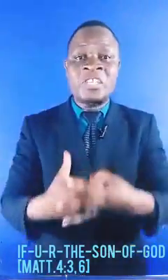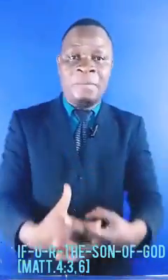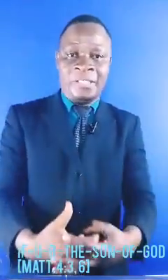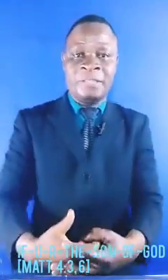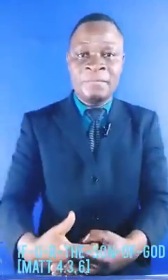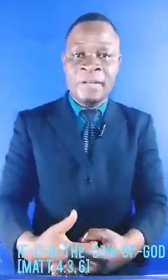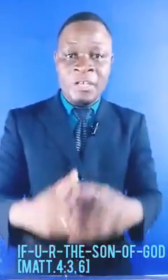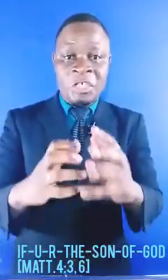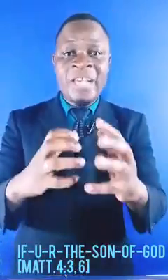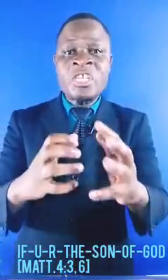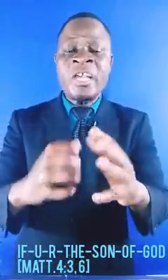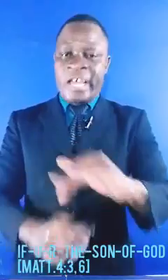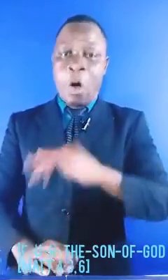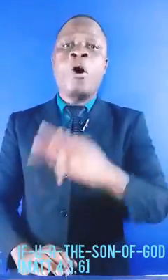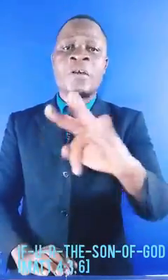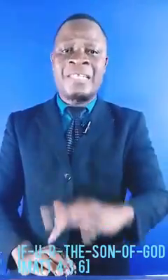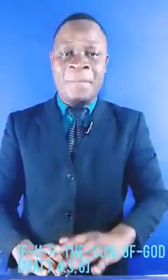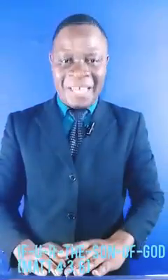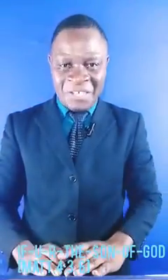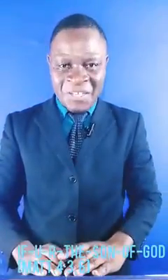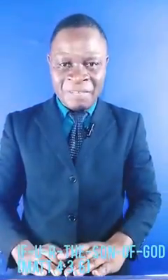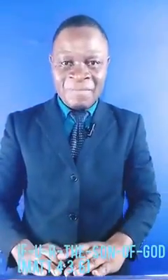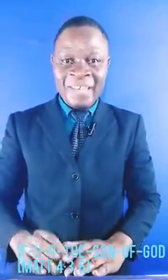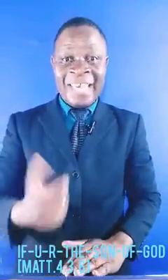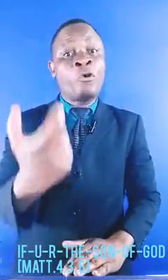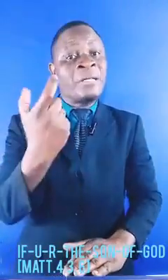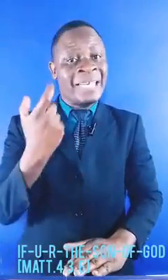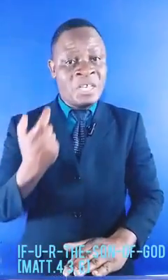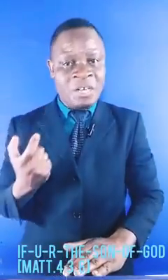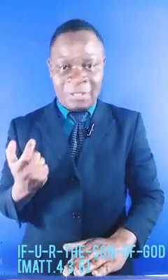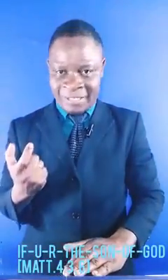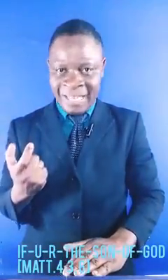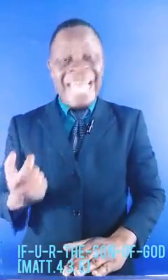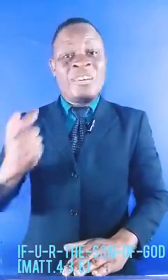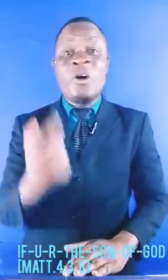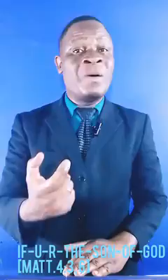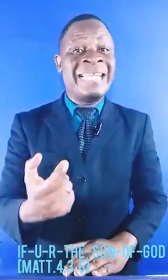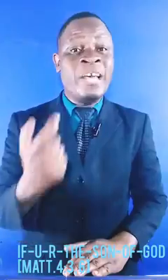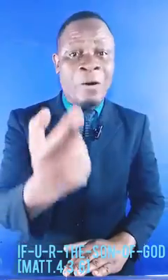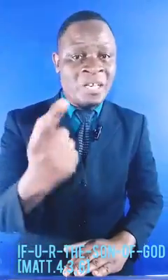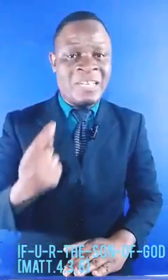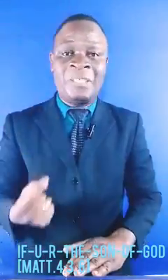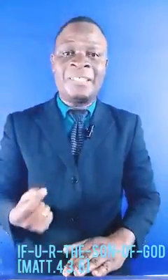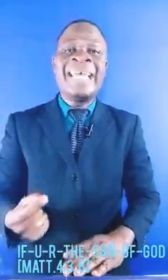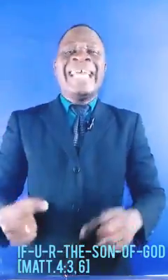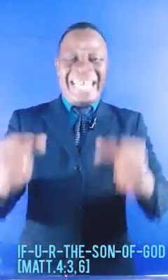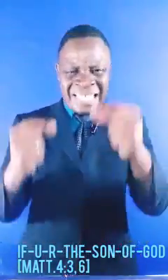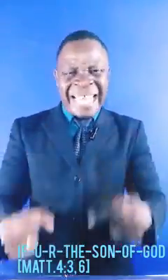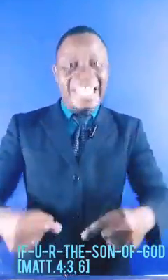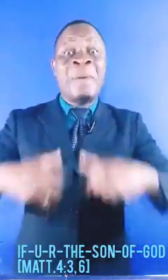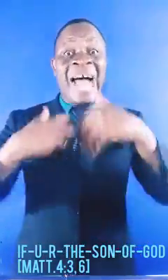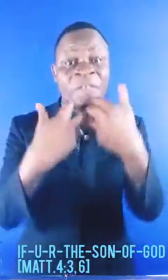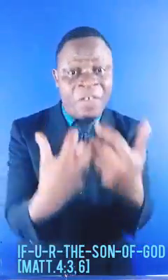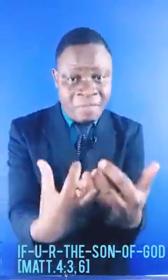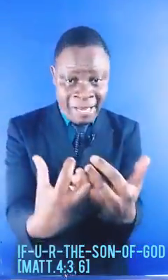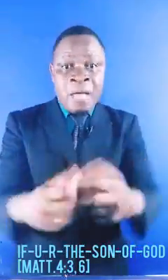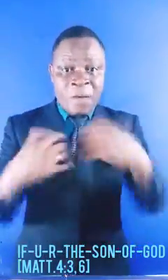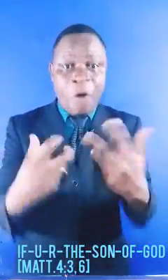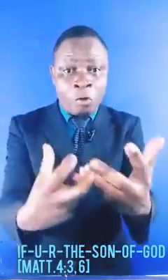the Scriptures. Jesus, in all those temptations, He quoted the Scriptures. And not only did He quote the Scriptures, He started by affirming, before